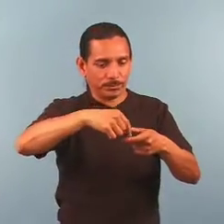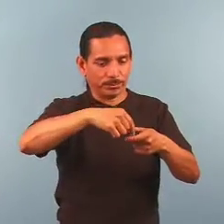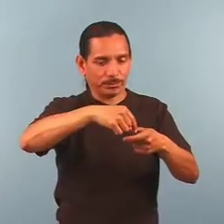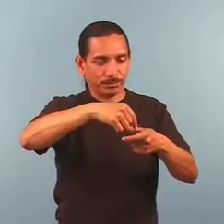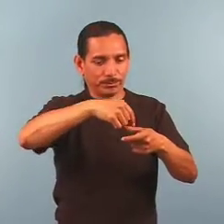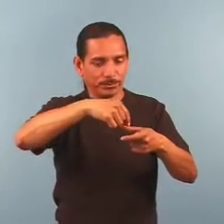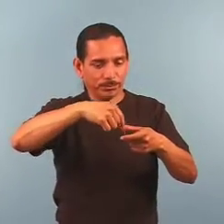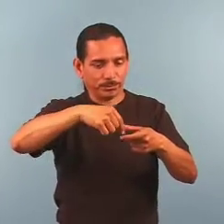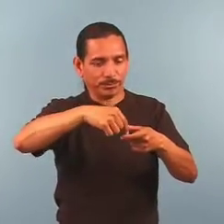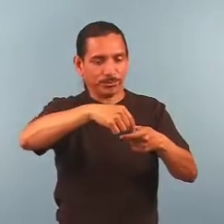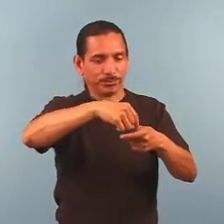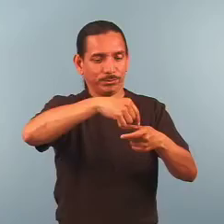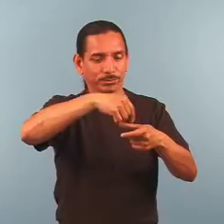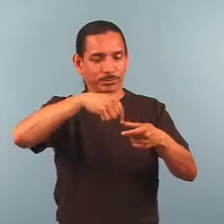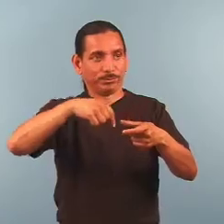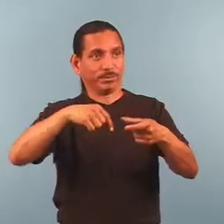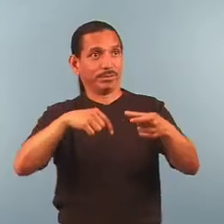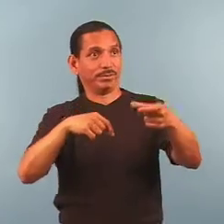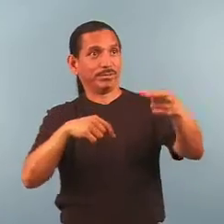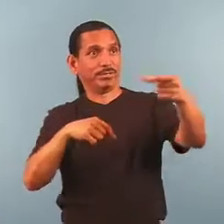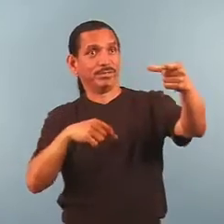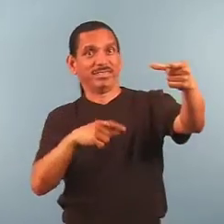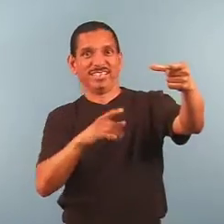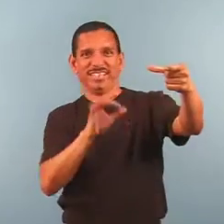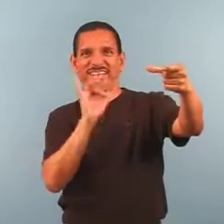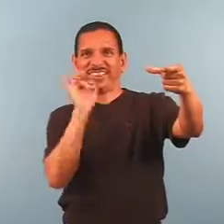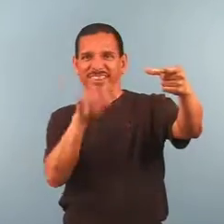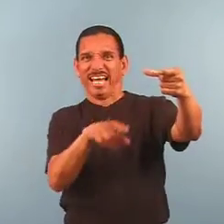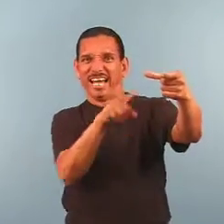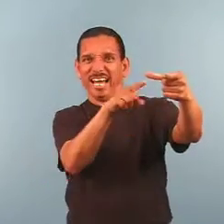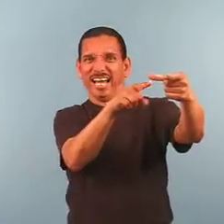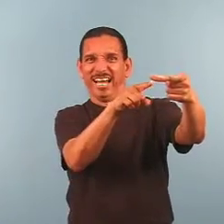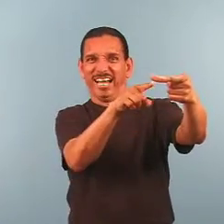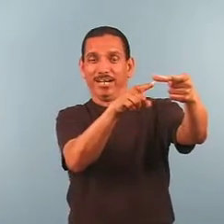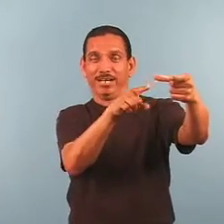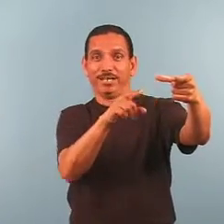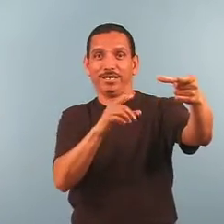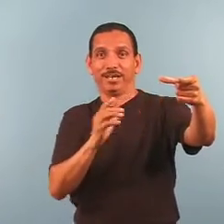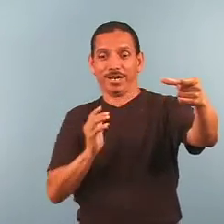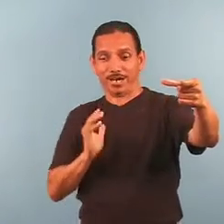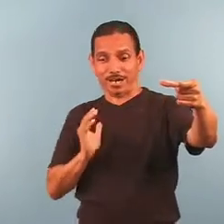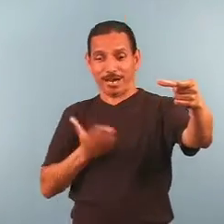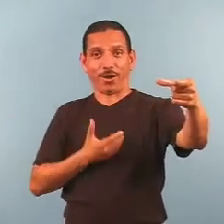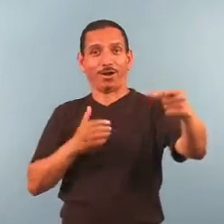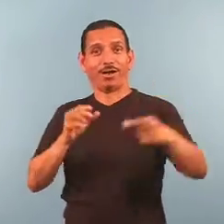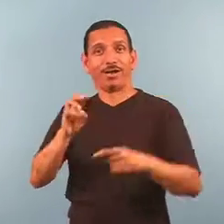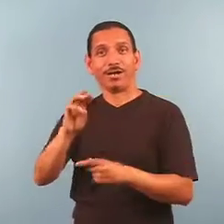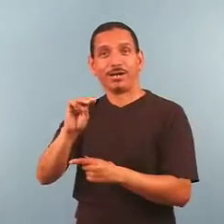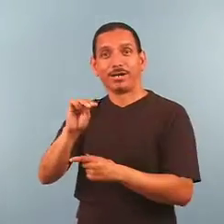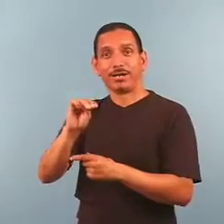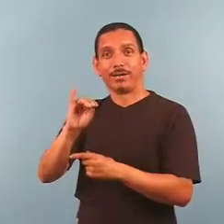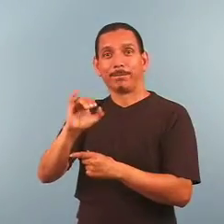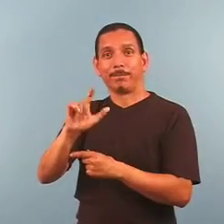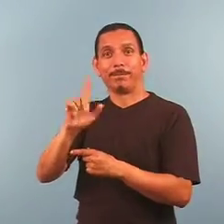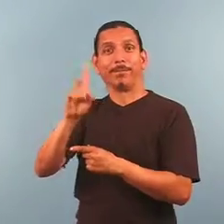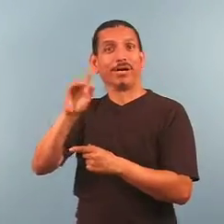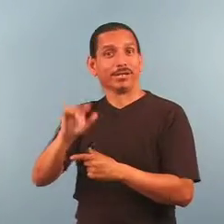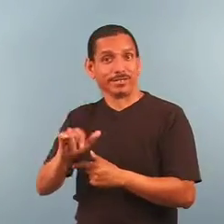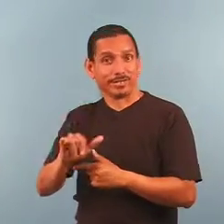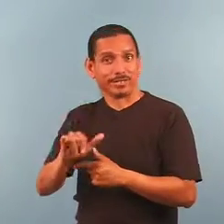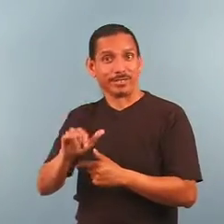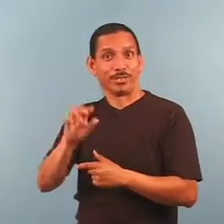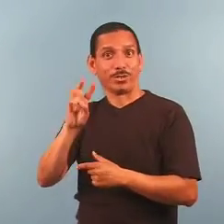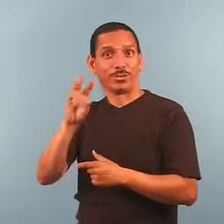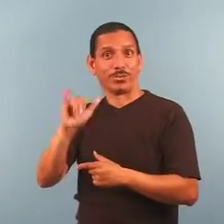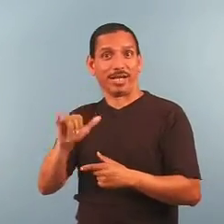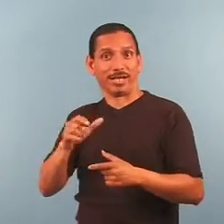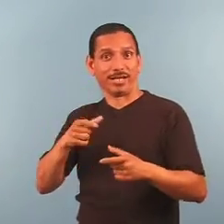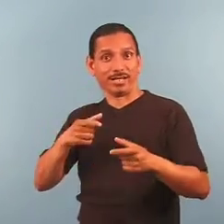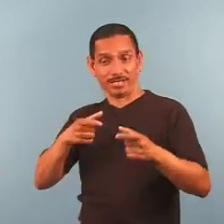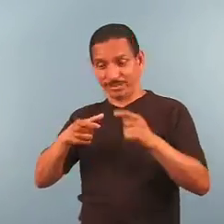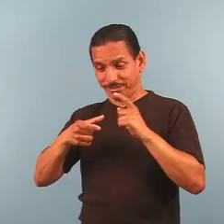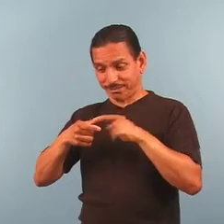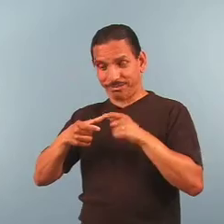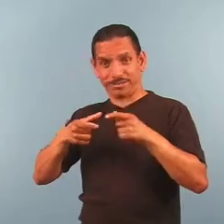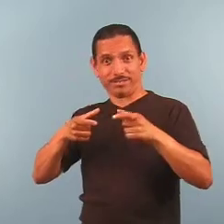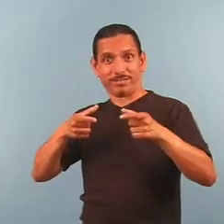5 feet or 1.5 meters at this scale Hold the 2 galaxy